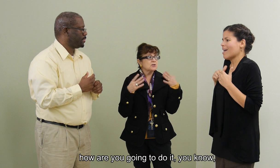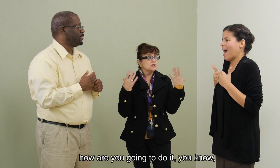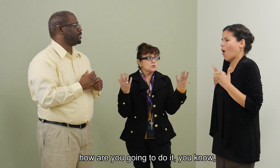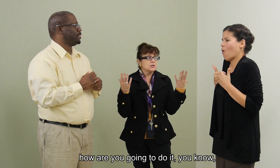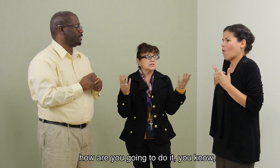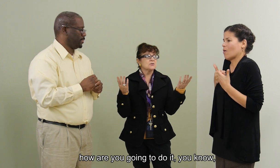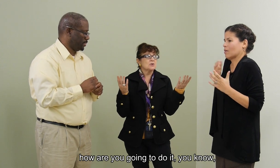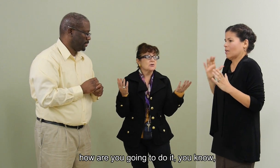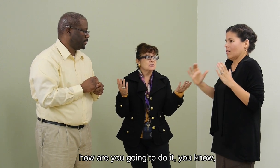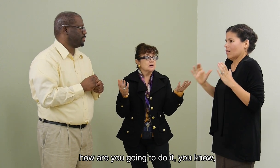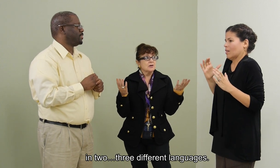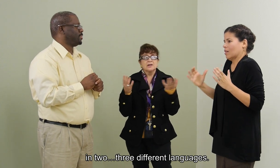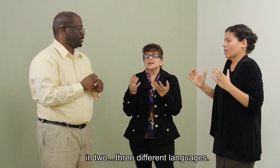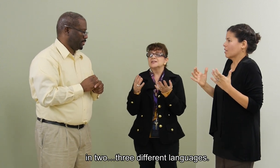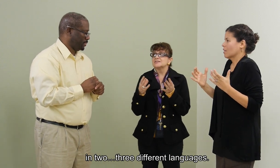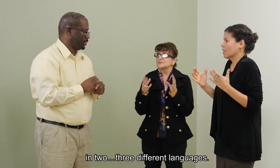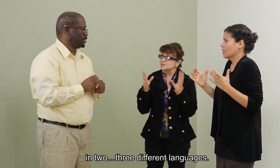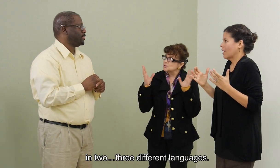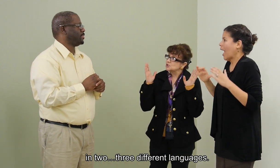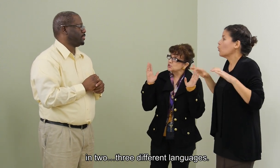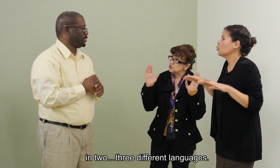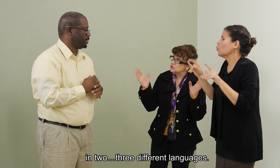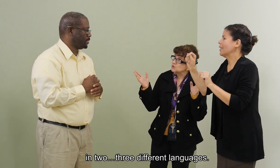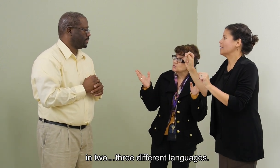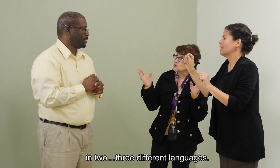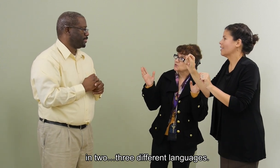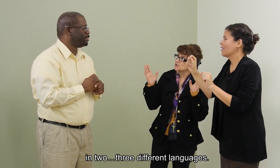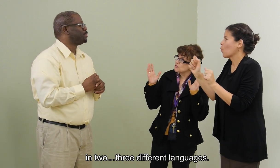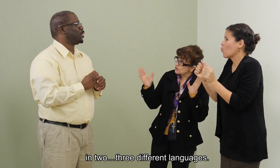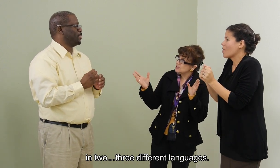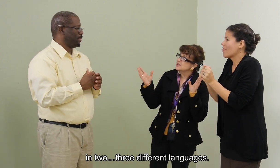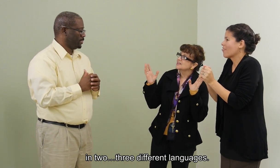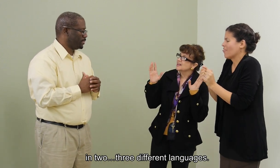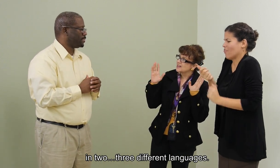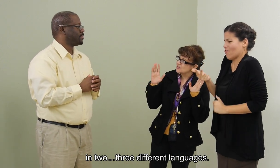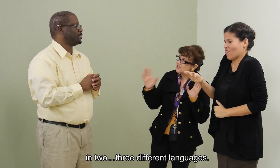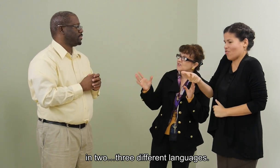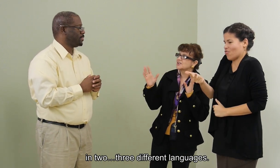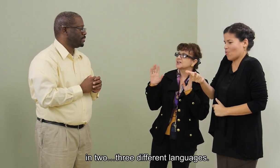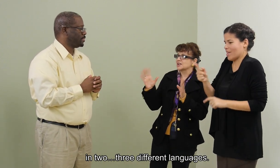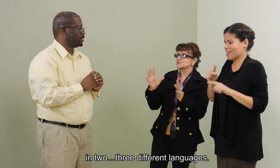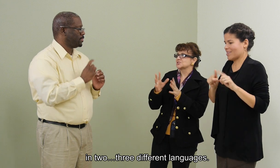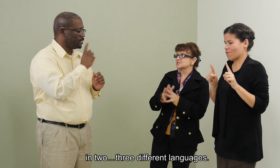going to do it, you know, in two, three different languages.